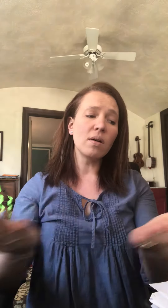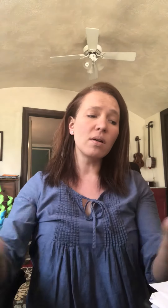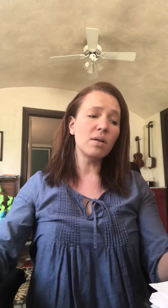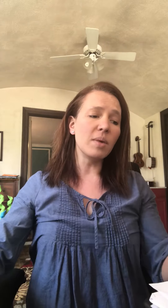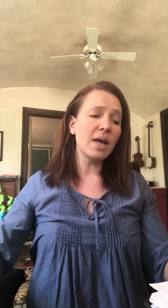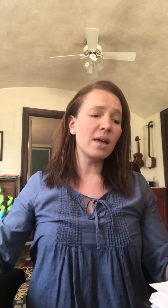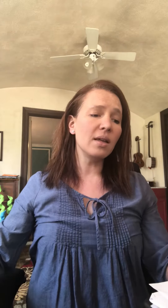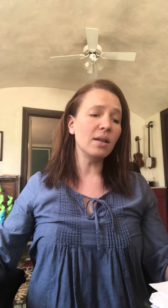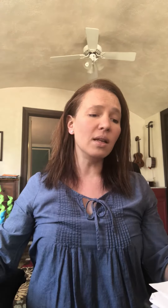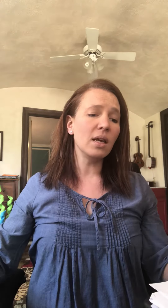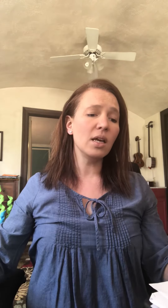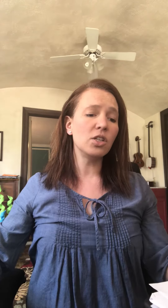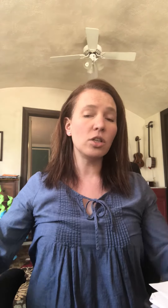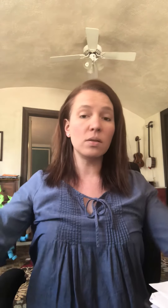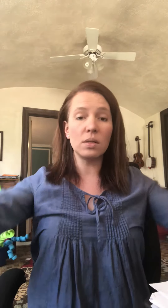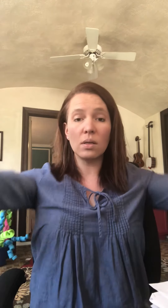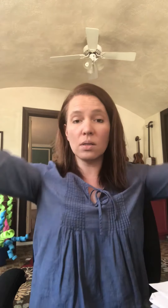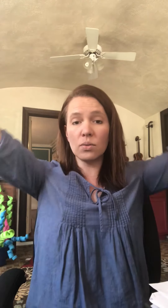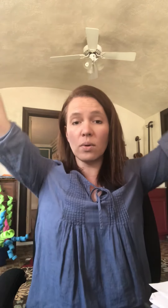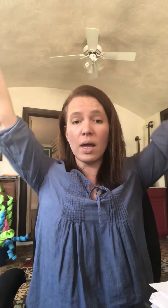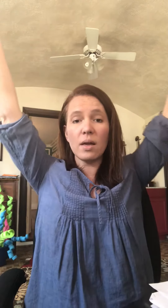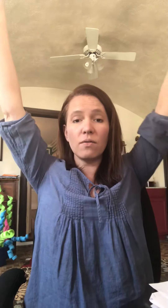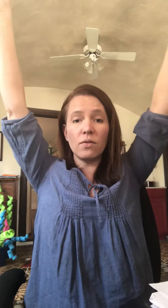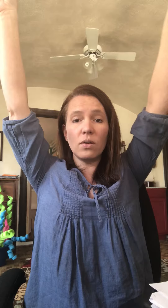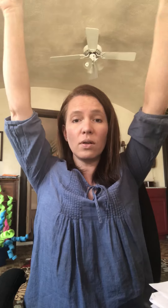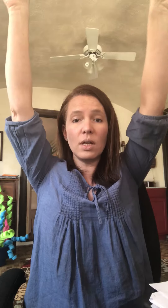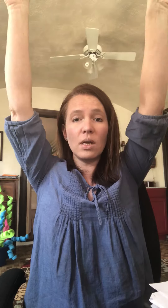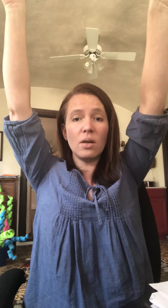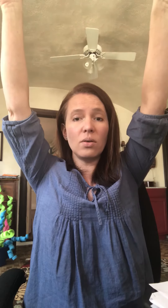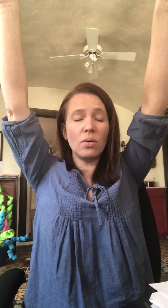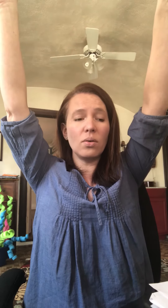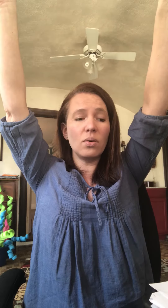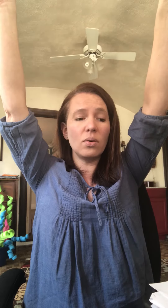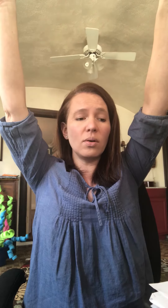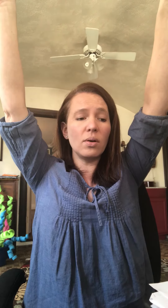my allegiance is rightfully yours